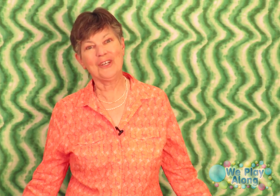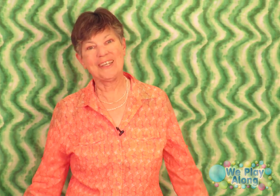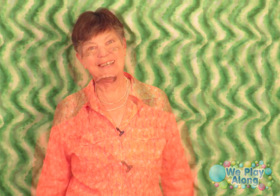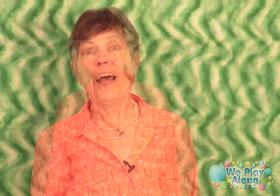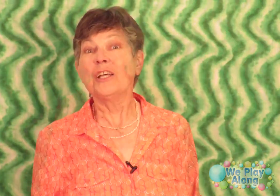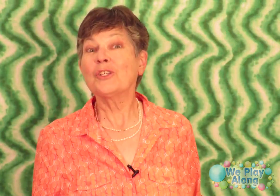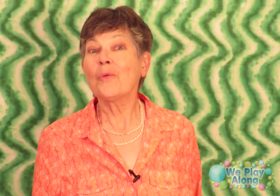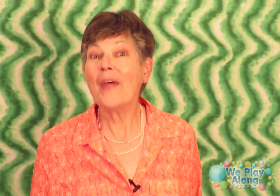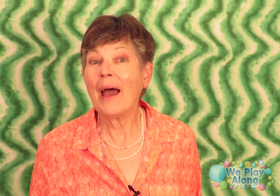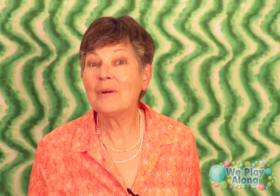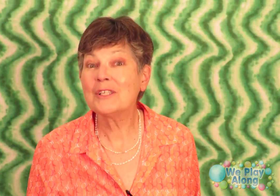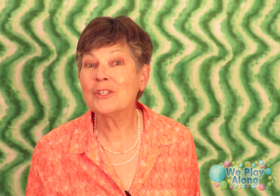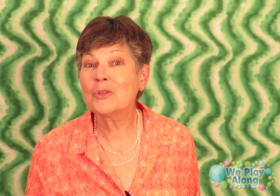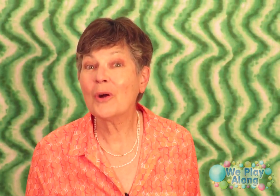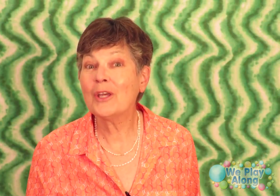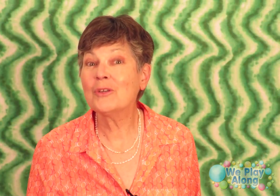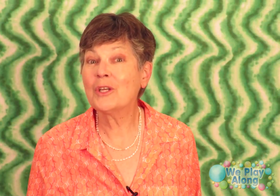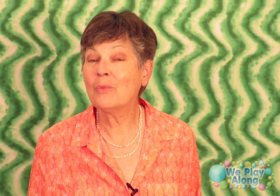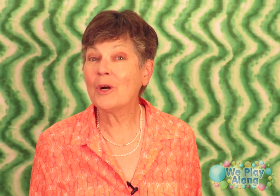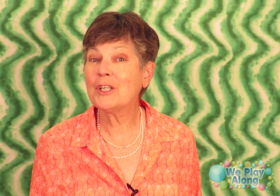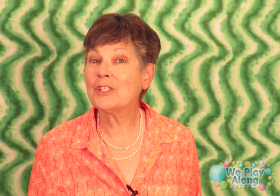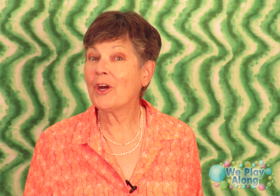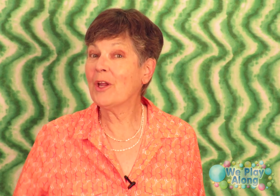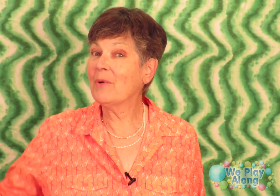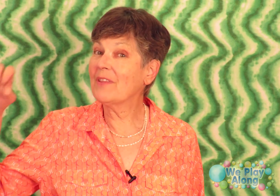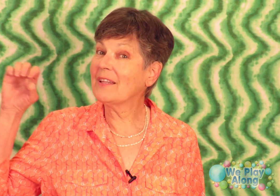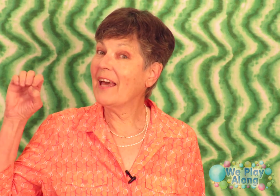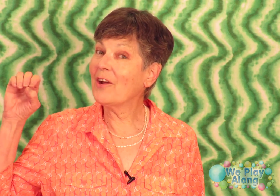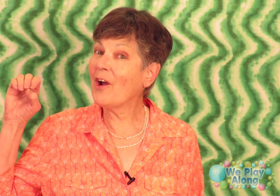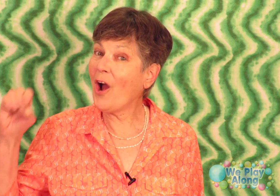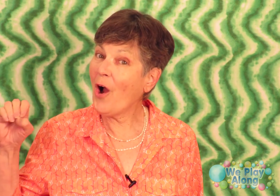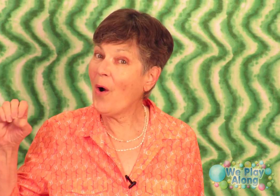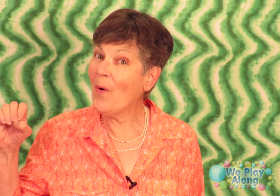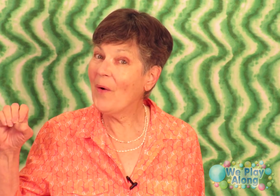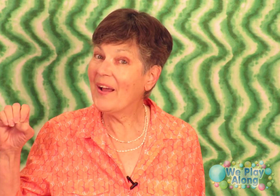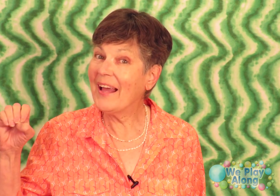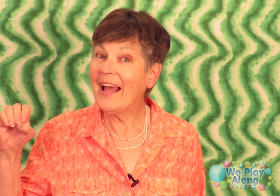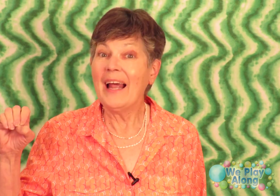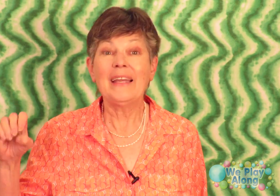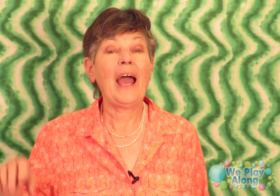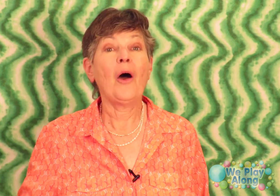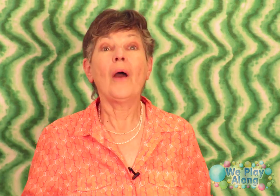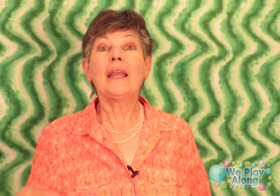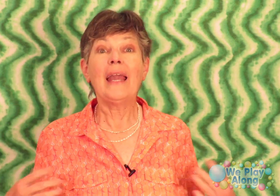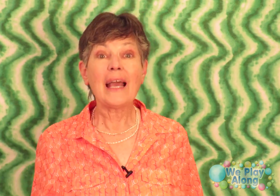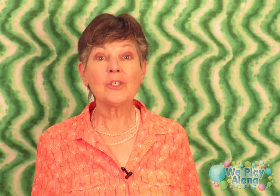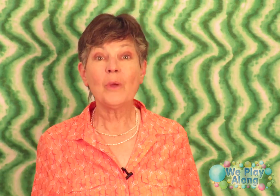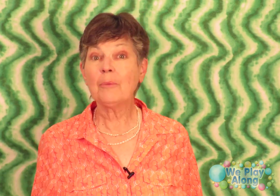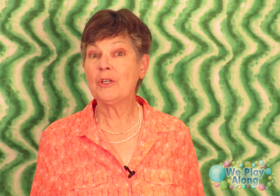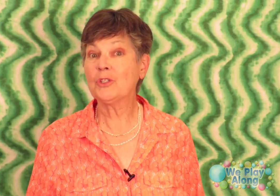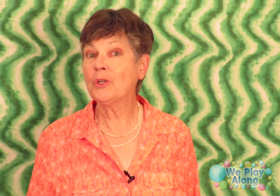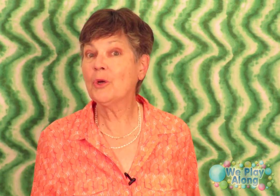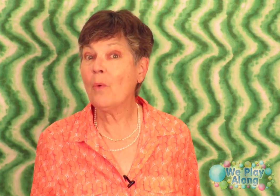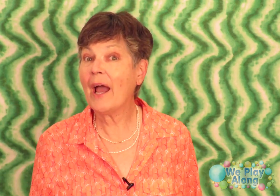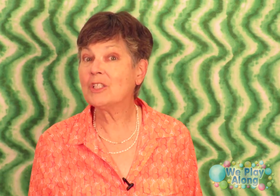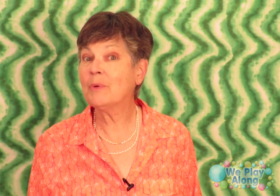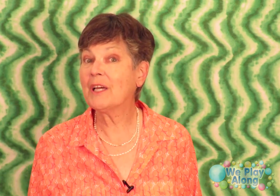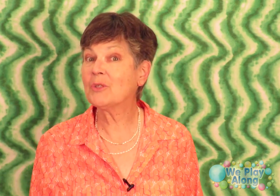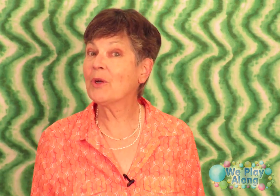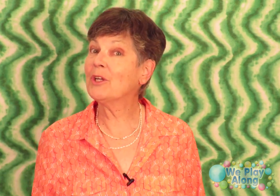so that was a story using words starting with the letter o now next week be sure you watch because we're going